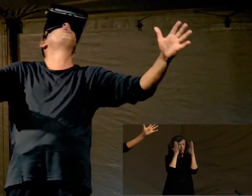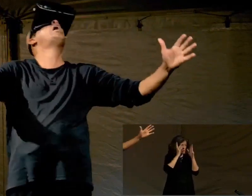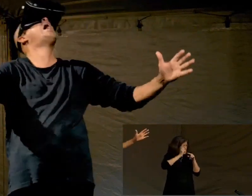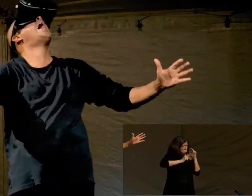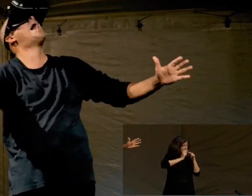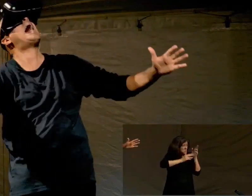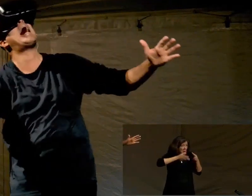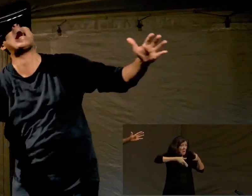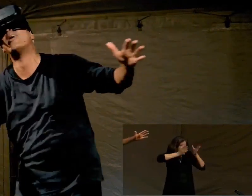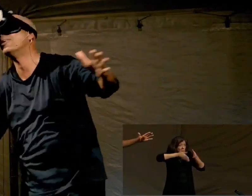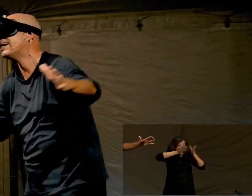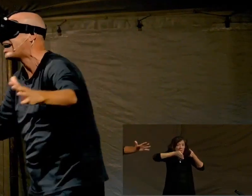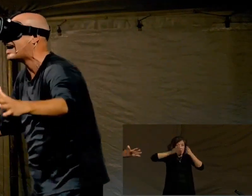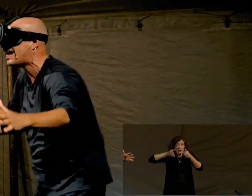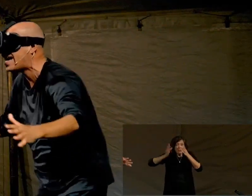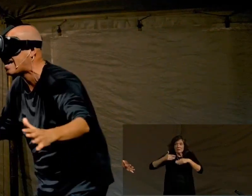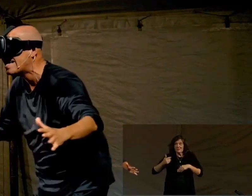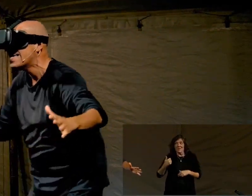I'm like, whoa!